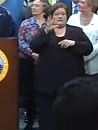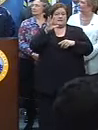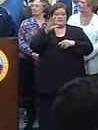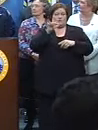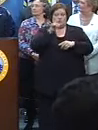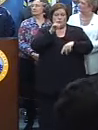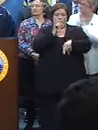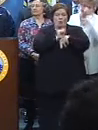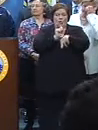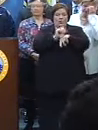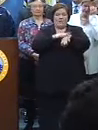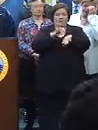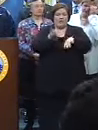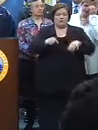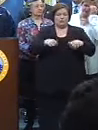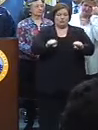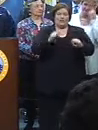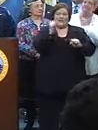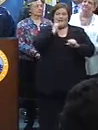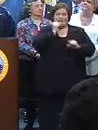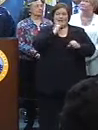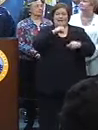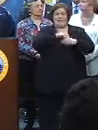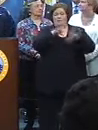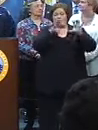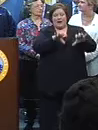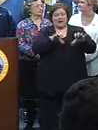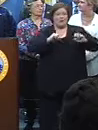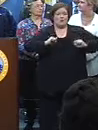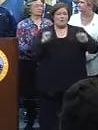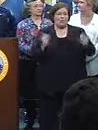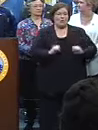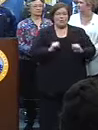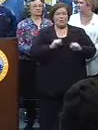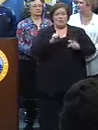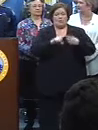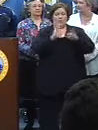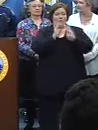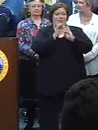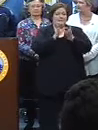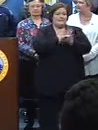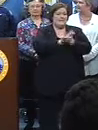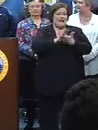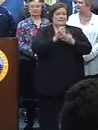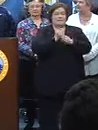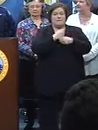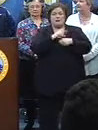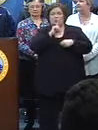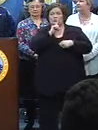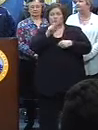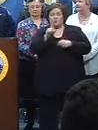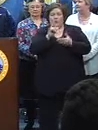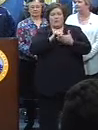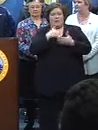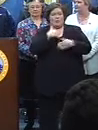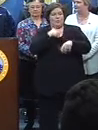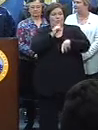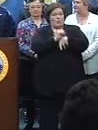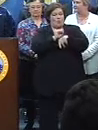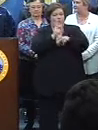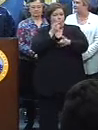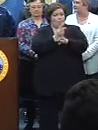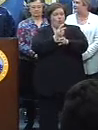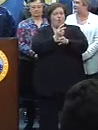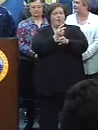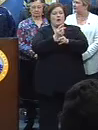that street every single day in the rain, in the cold, when the weather was nice, making sure that we worked as hard as we could